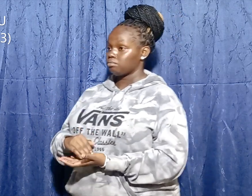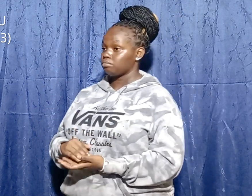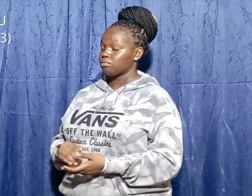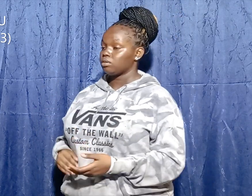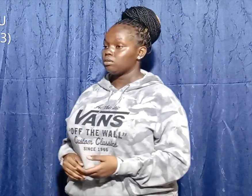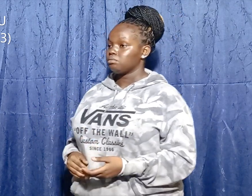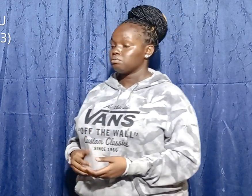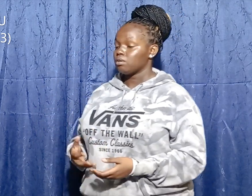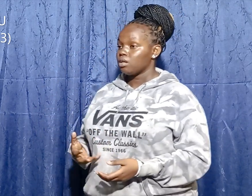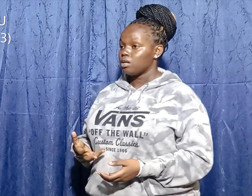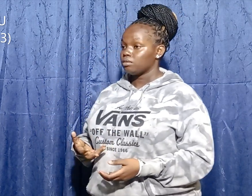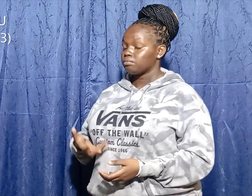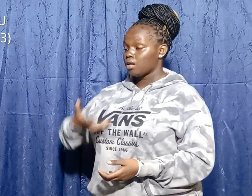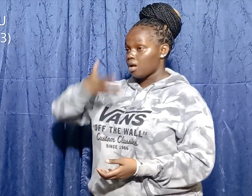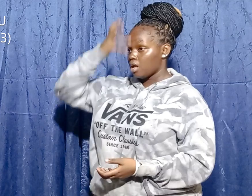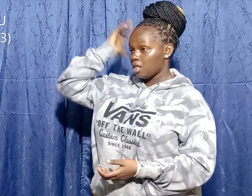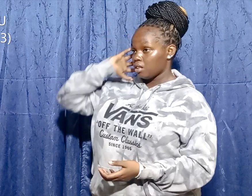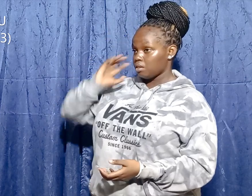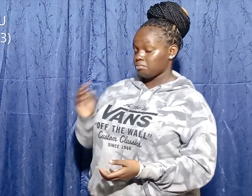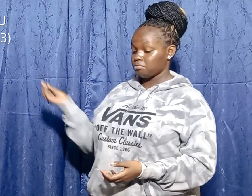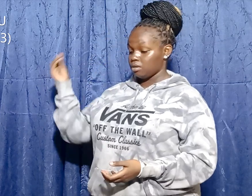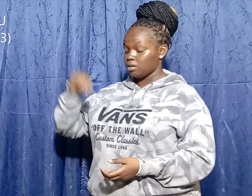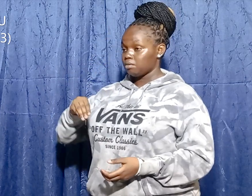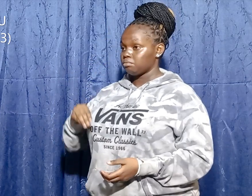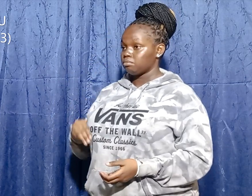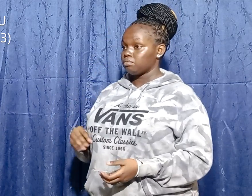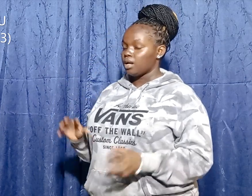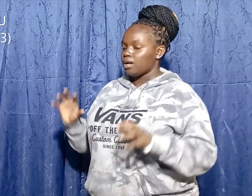comes and attack the lamb, I go and save it.